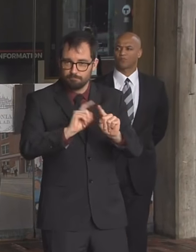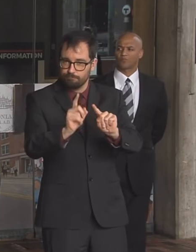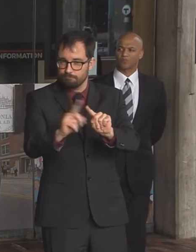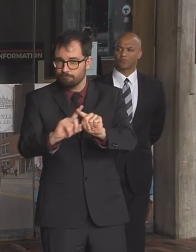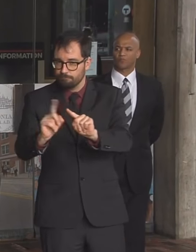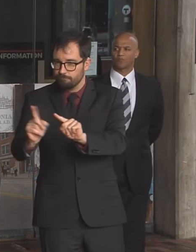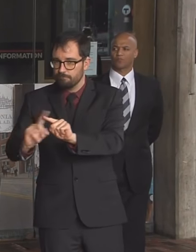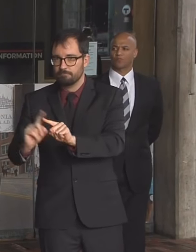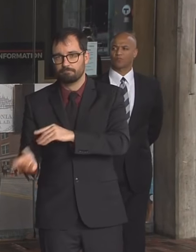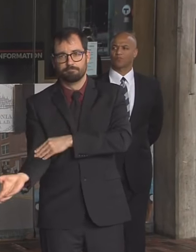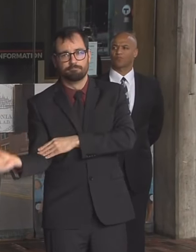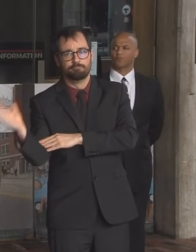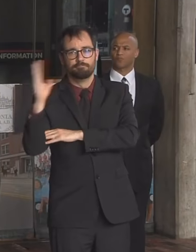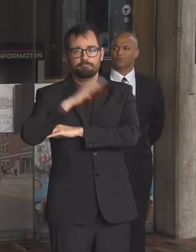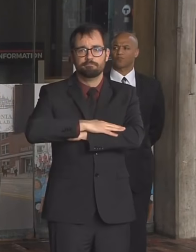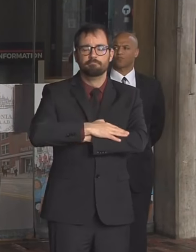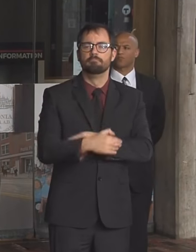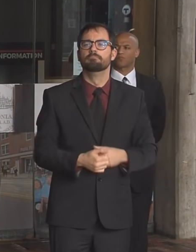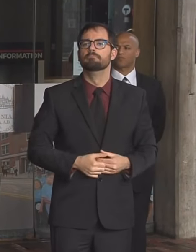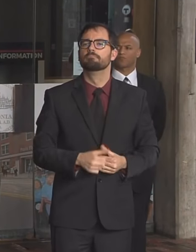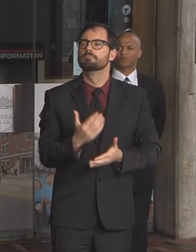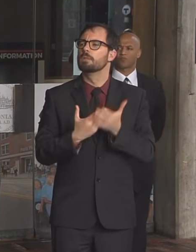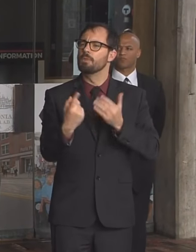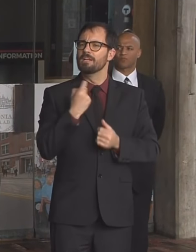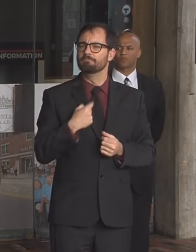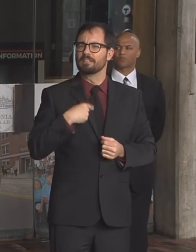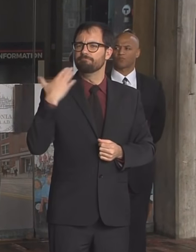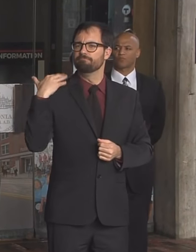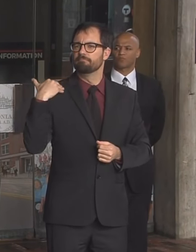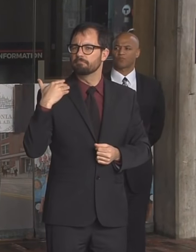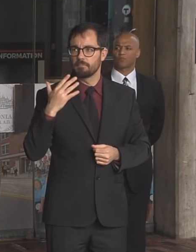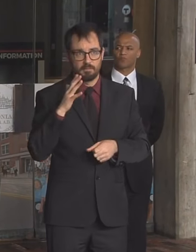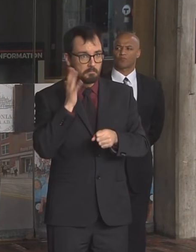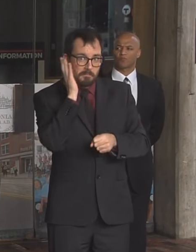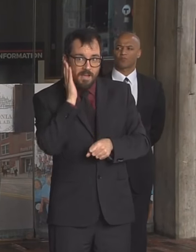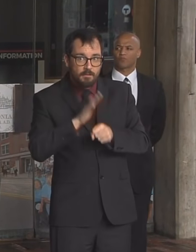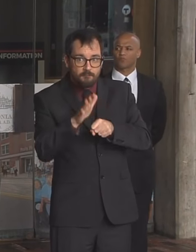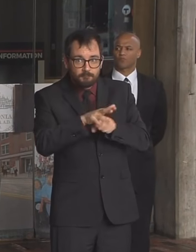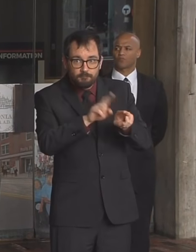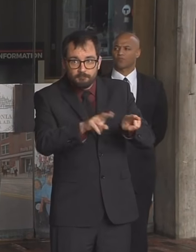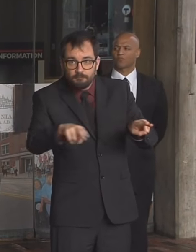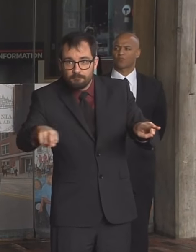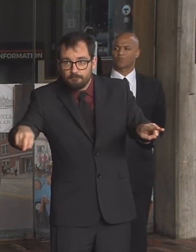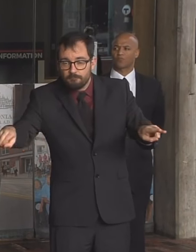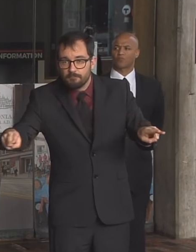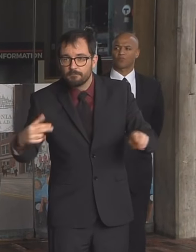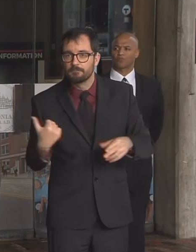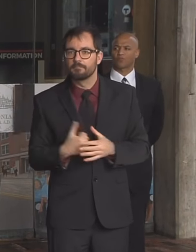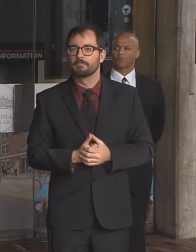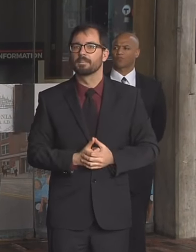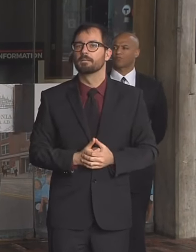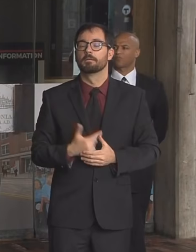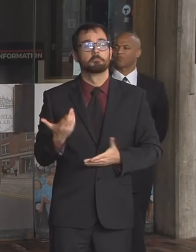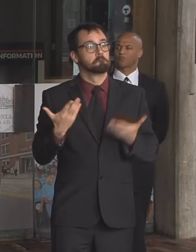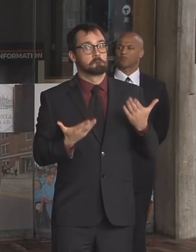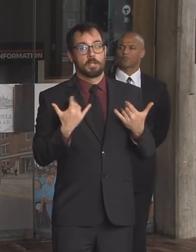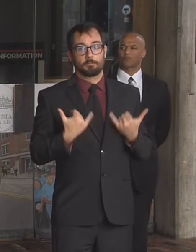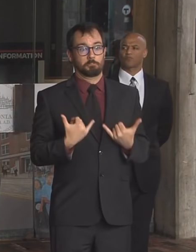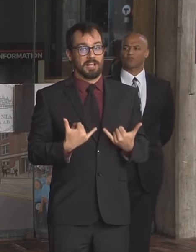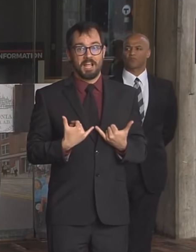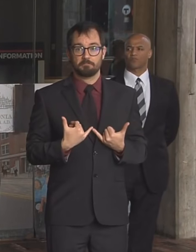for hospitals that's a big question that's a big issue that might not be as big of an issue today as it could be on sunday so it's about it's about